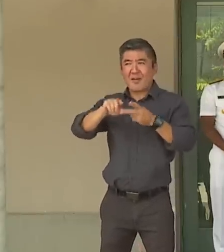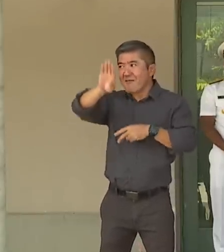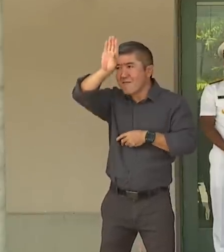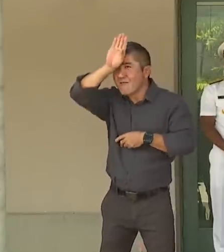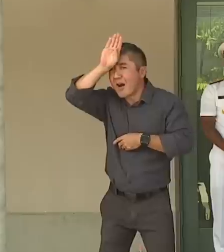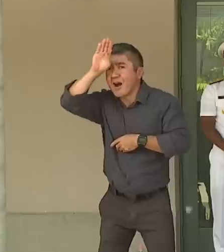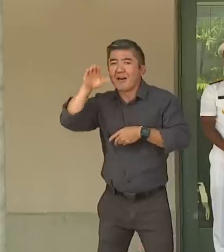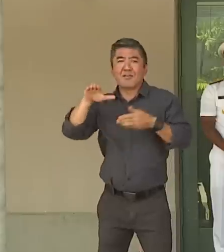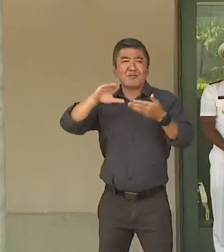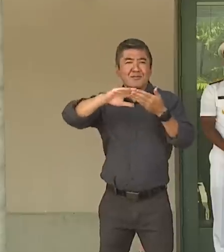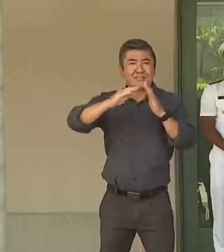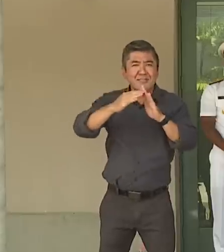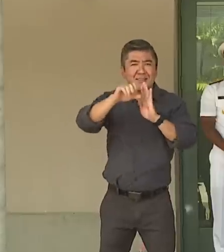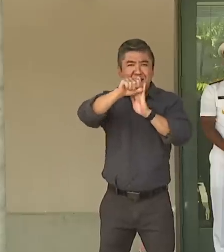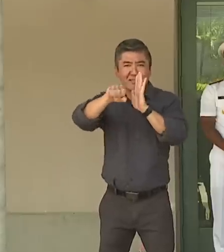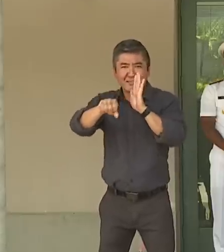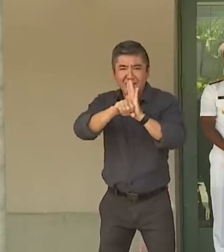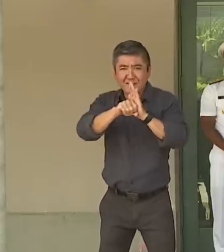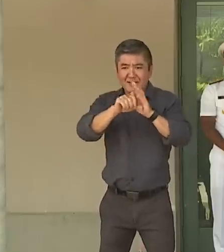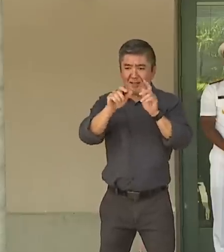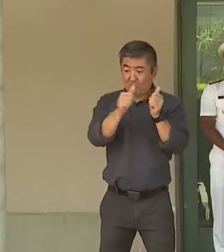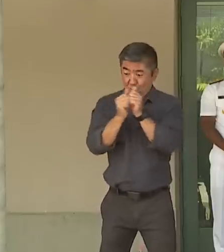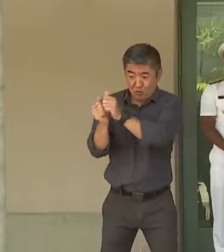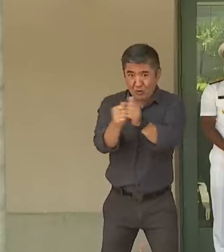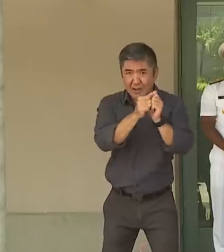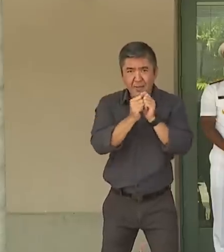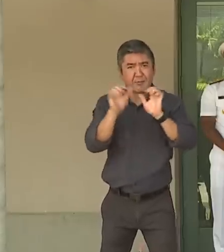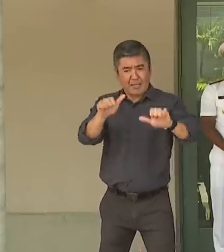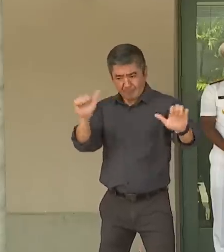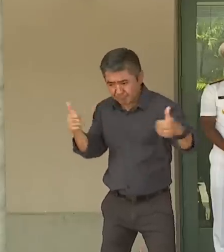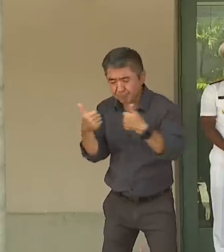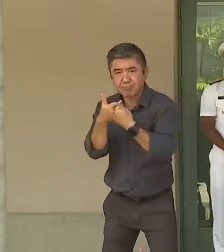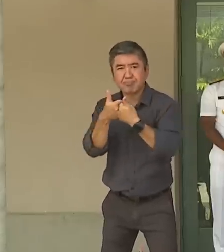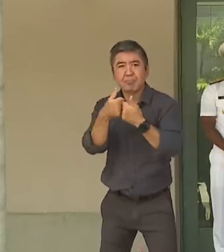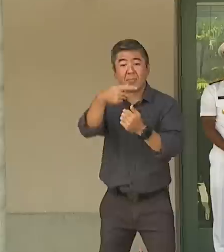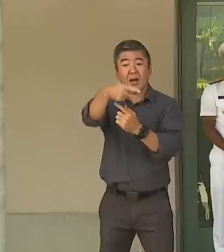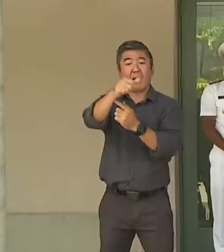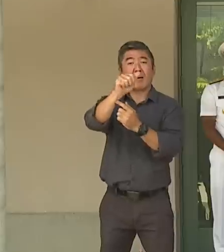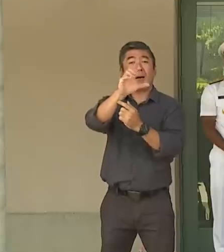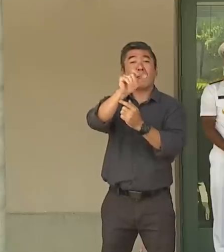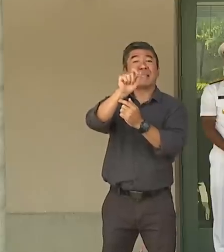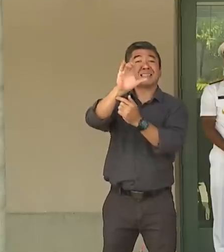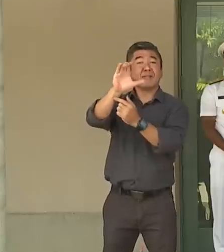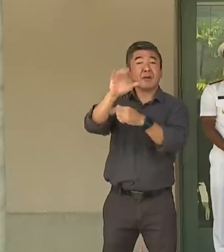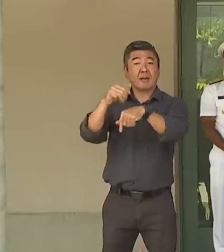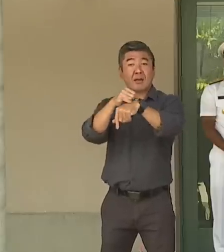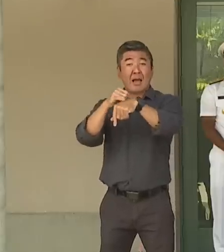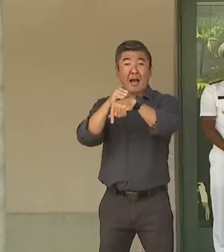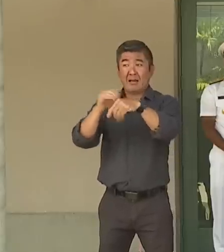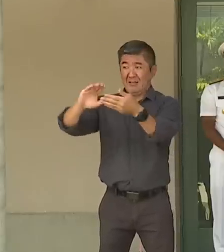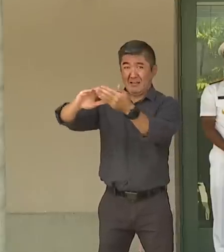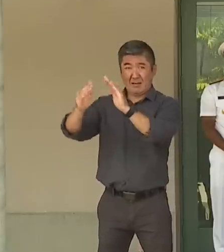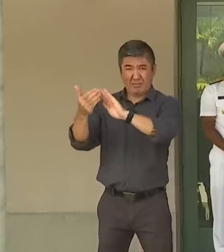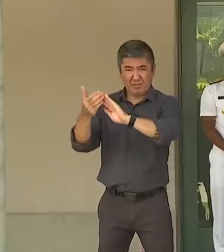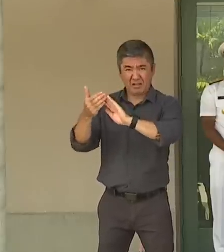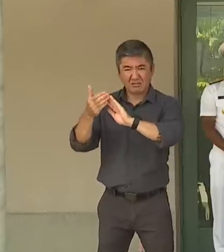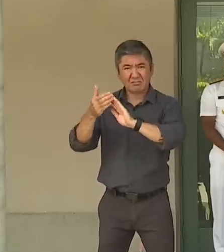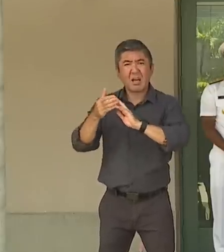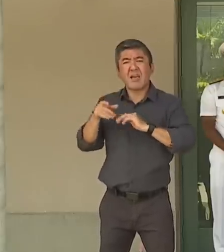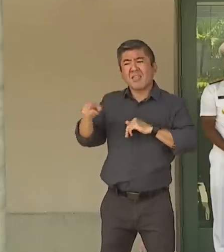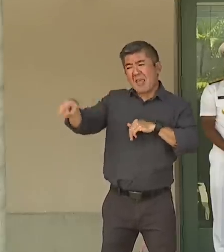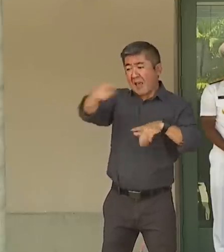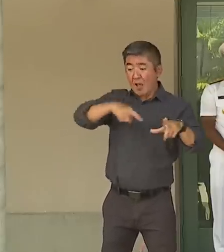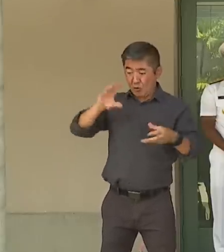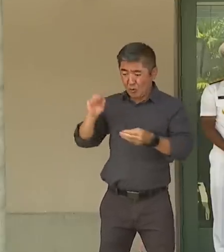state, we can look at areas of great challenge. The Pacific Islander community has been suffering. Though only 4% of our population,